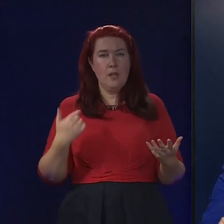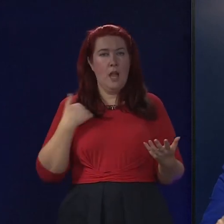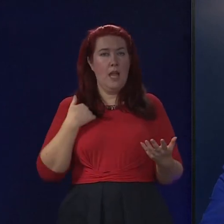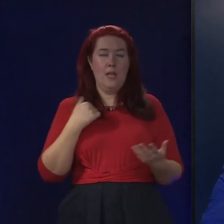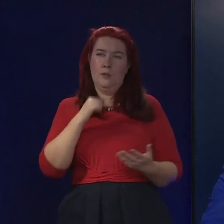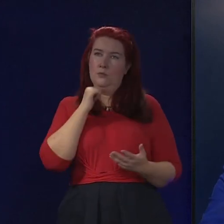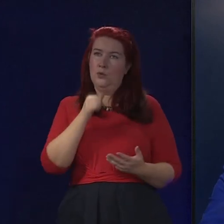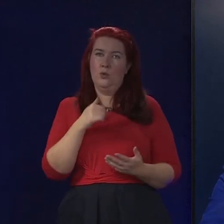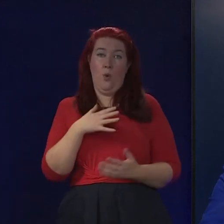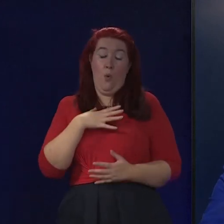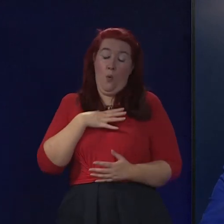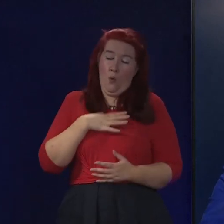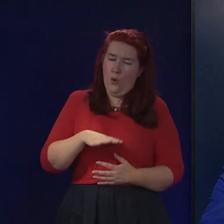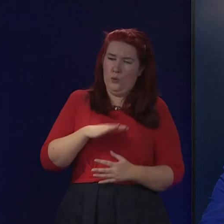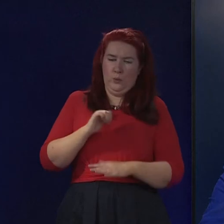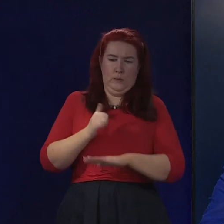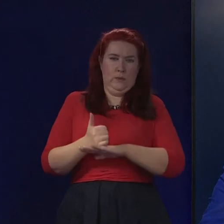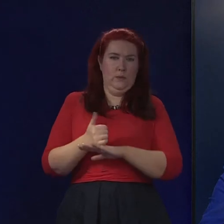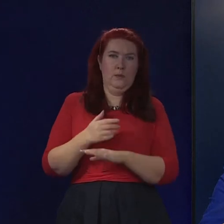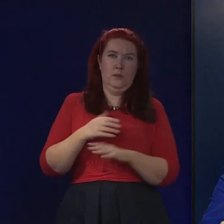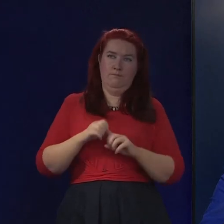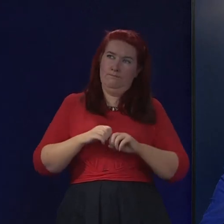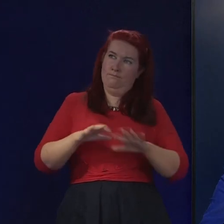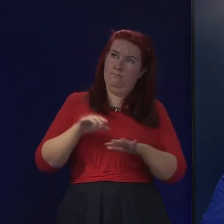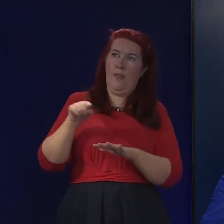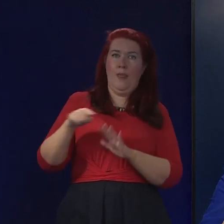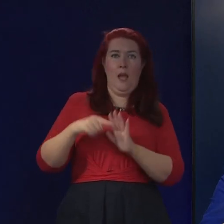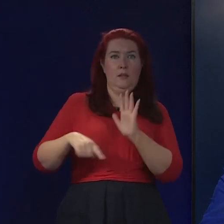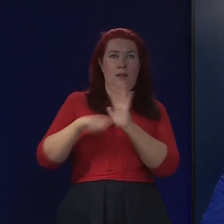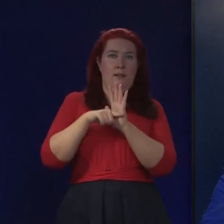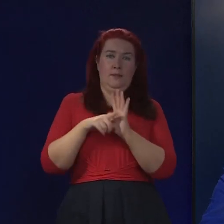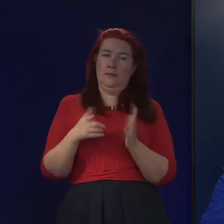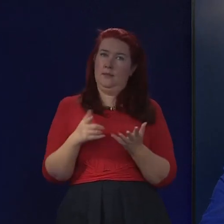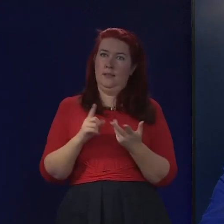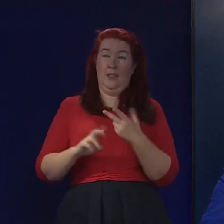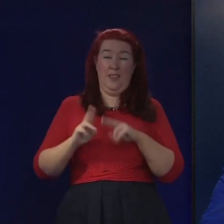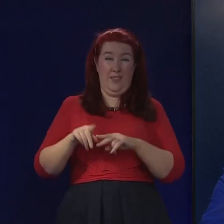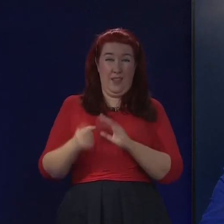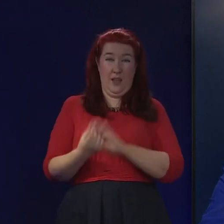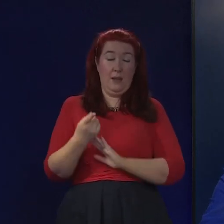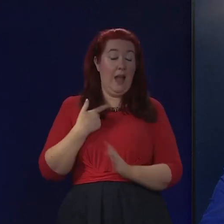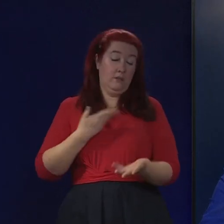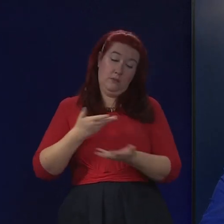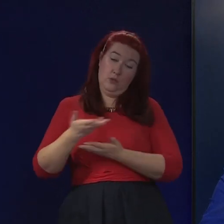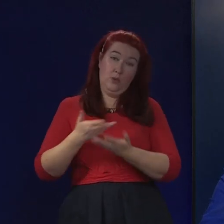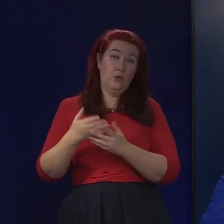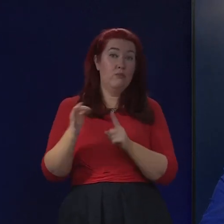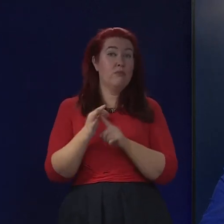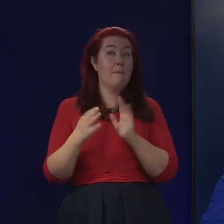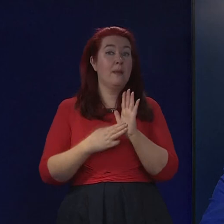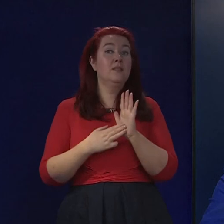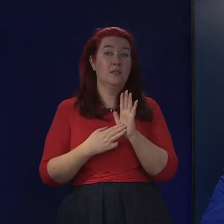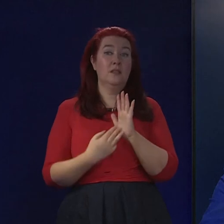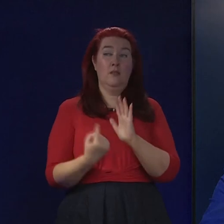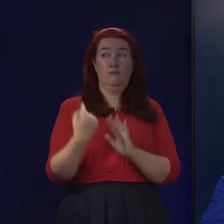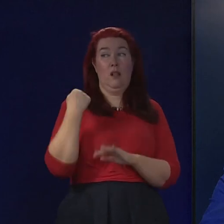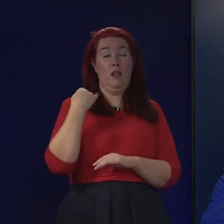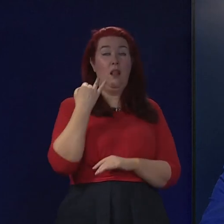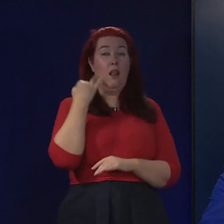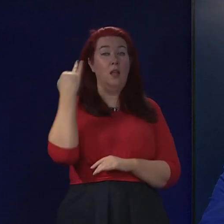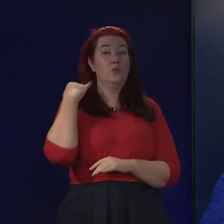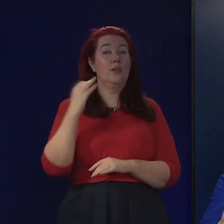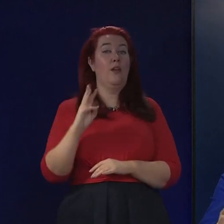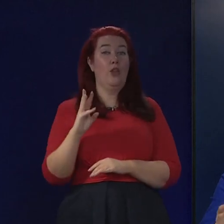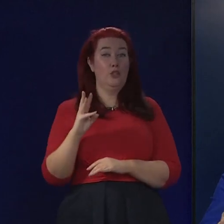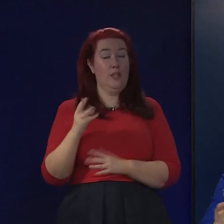implementer of any trade union legislation of that nature. I had a discussion with the Prime Minister about this last Thursday when I saw him.